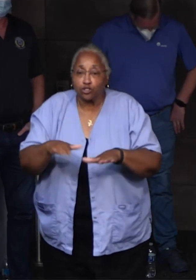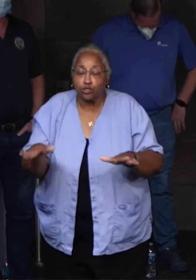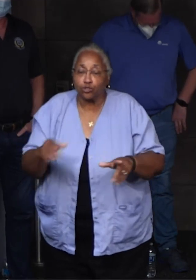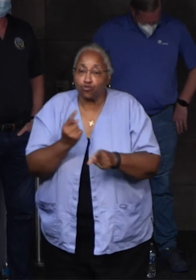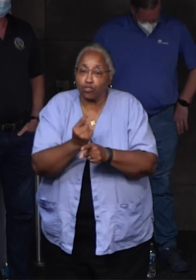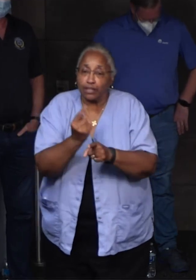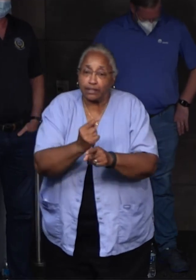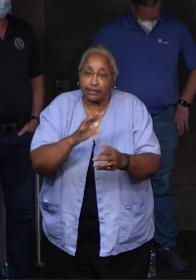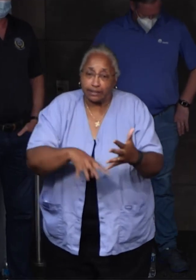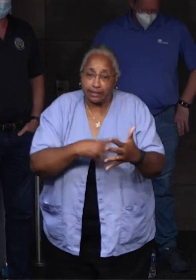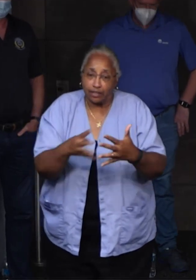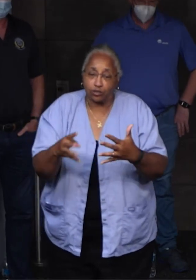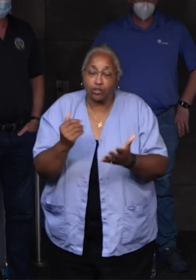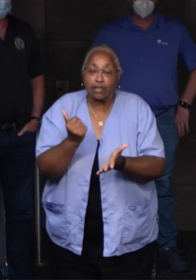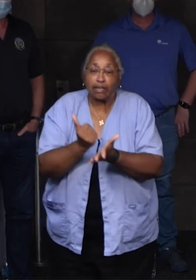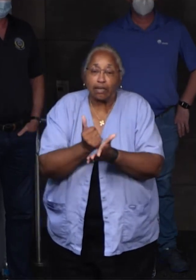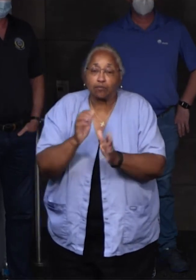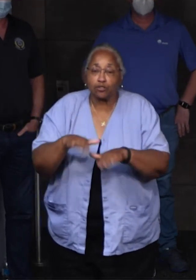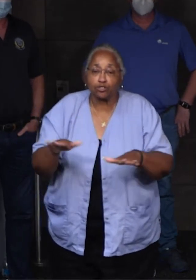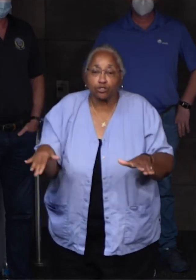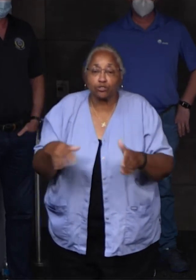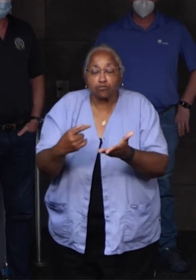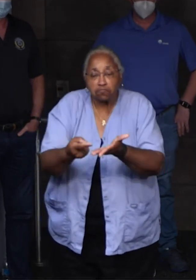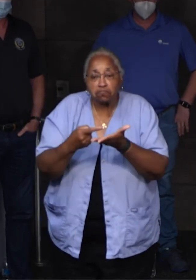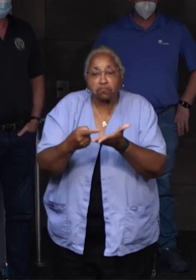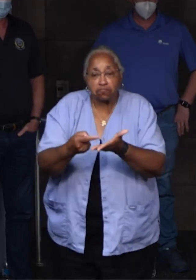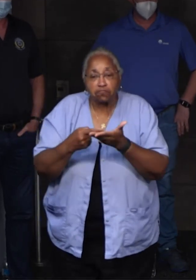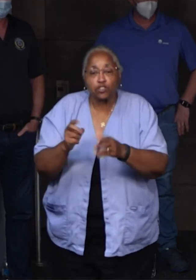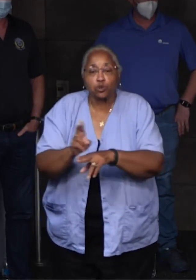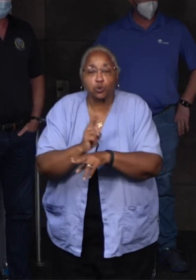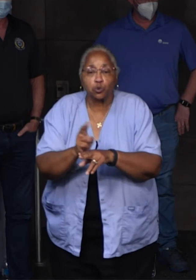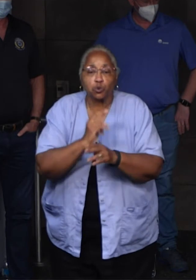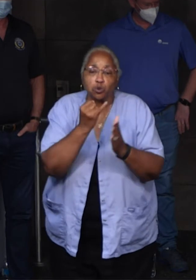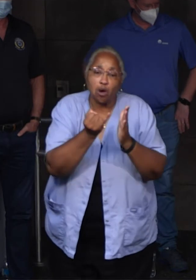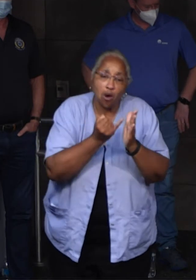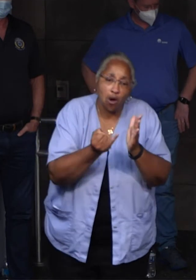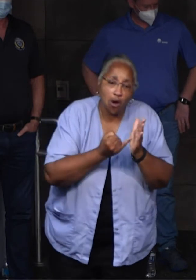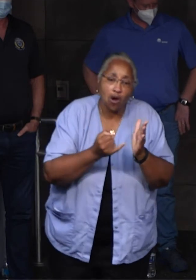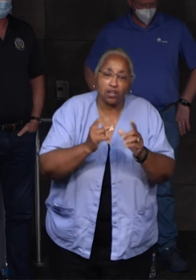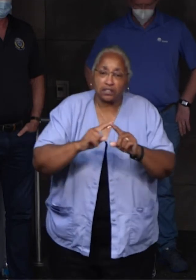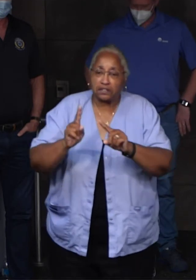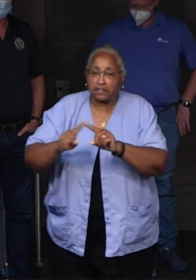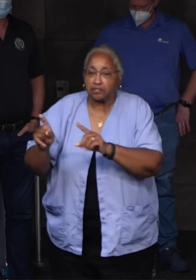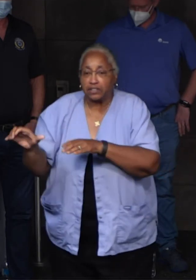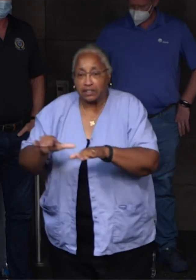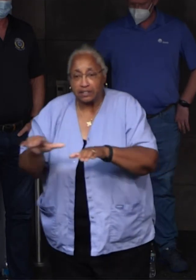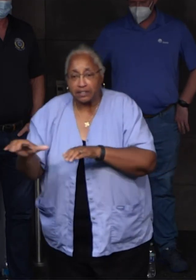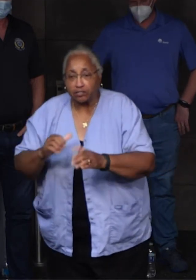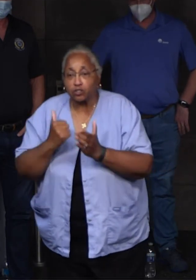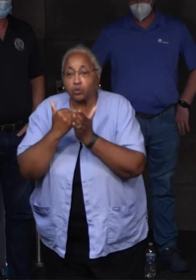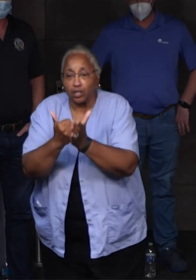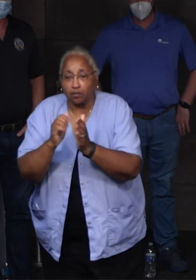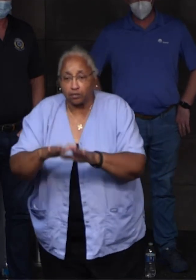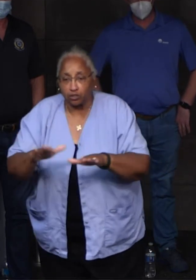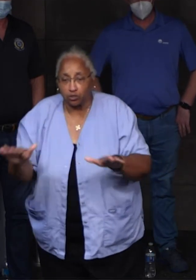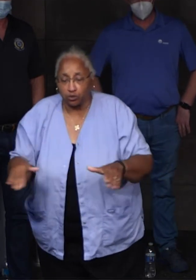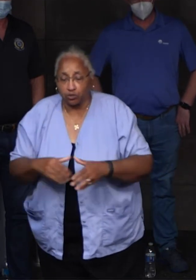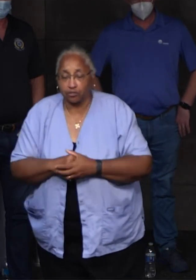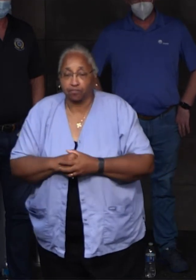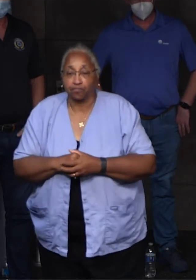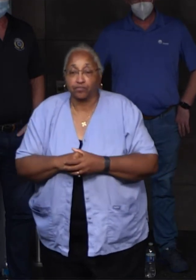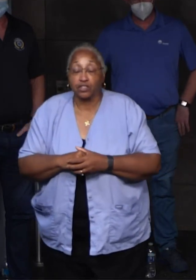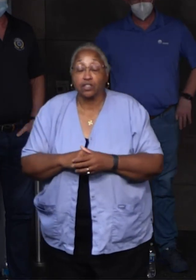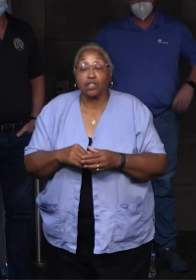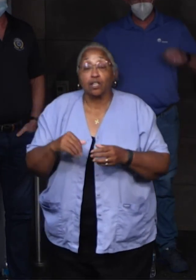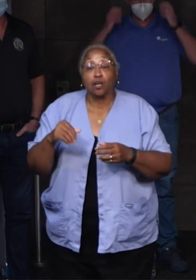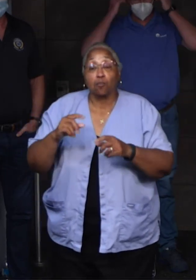Help them talk through things or use things like art and other activities. But this hotline can also help give